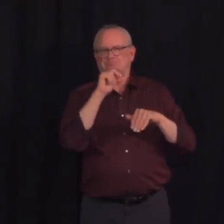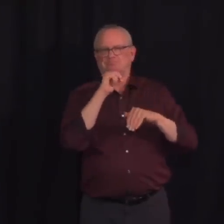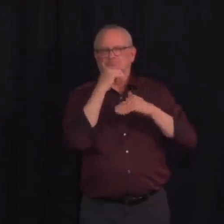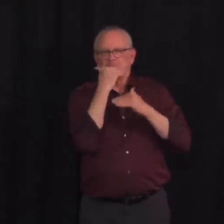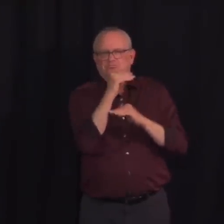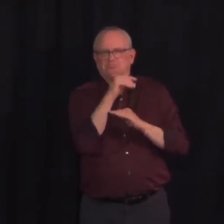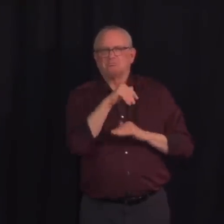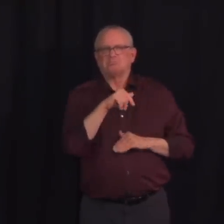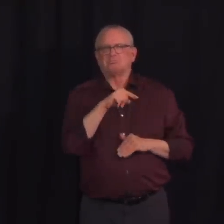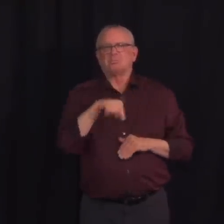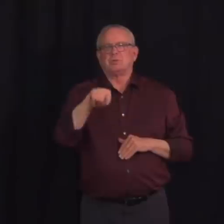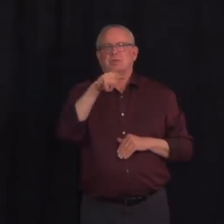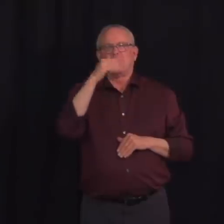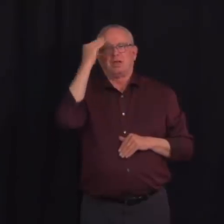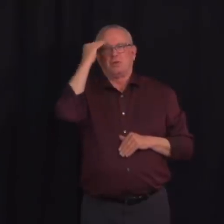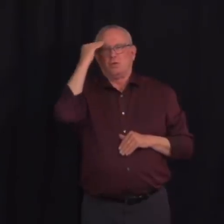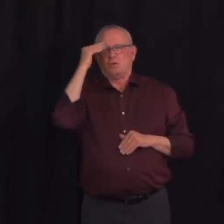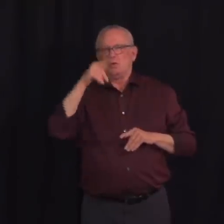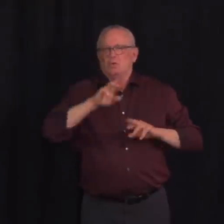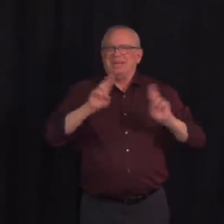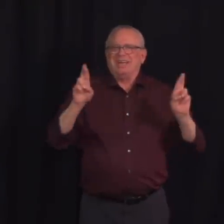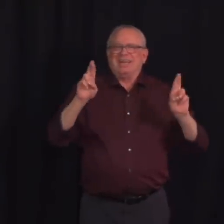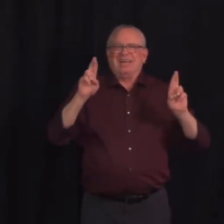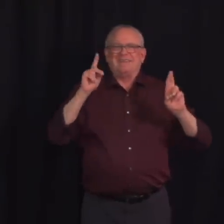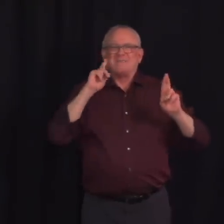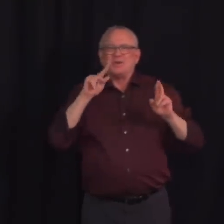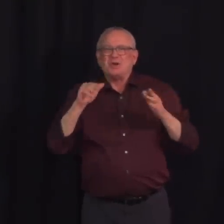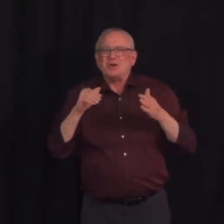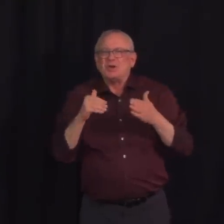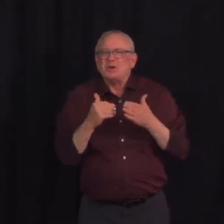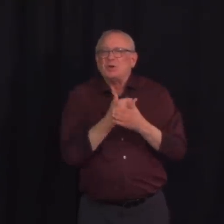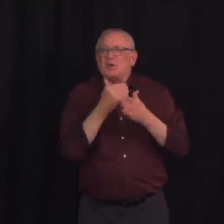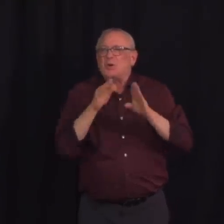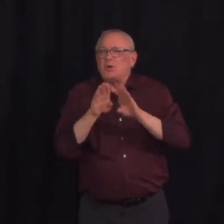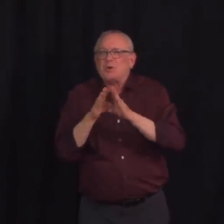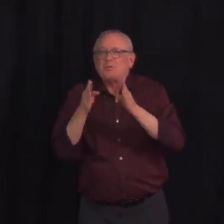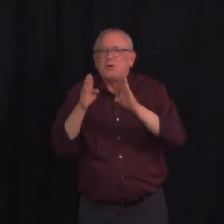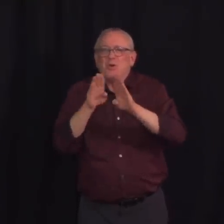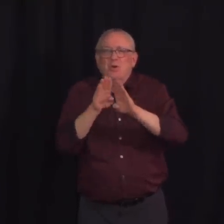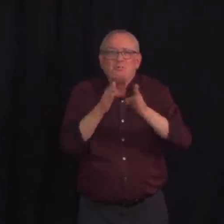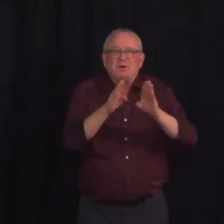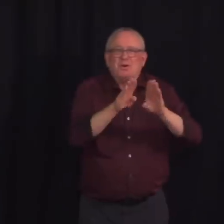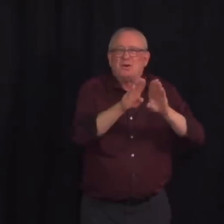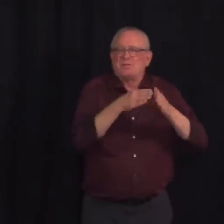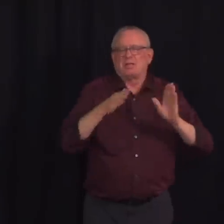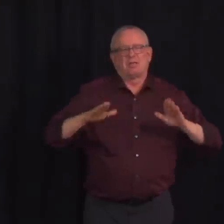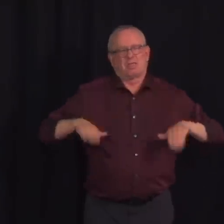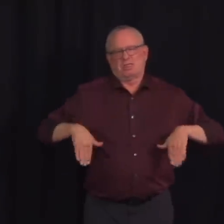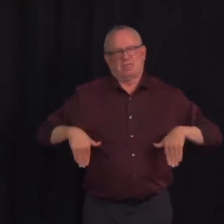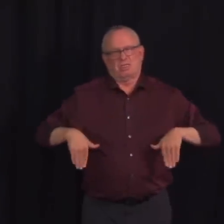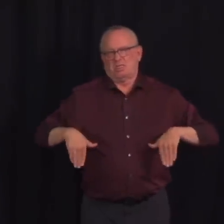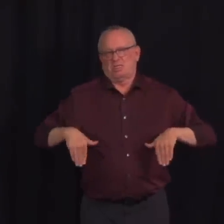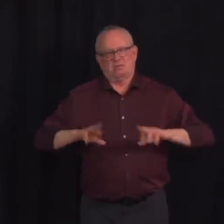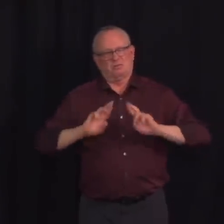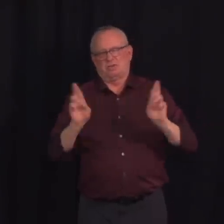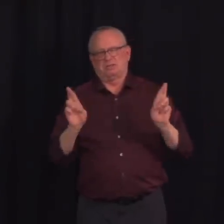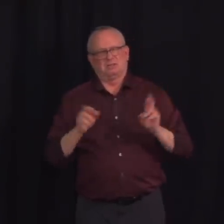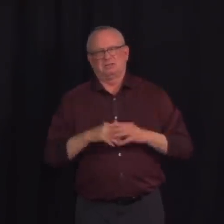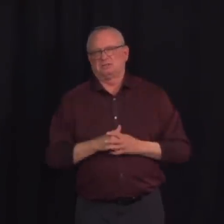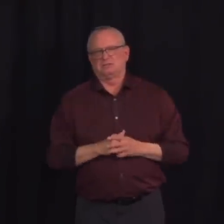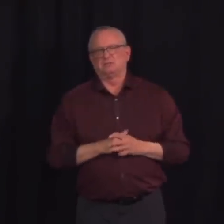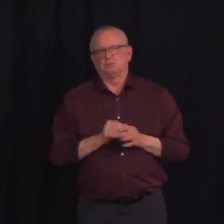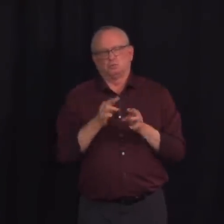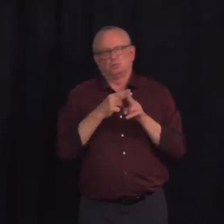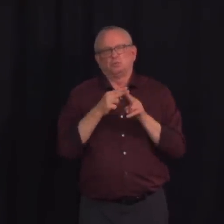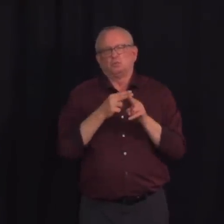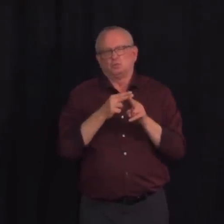week was 0.67. This includes 0.62 in Calgary zone and 0.71